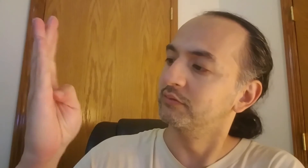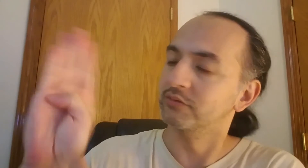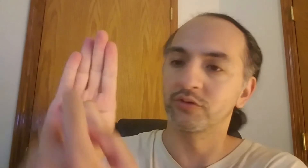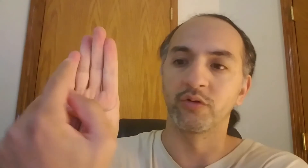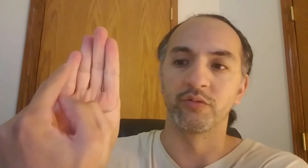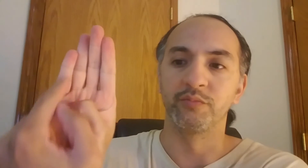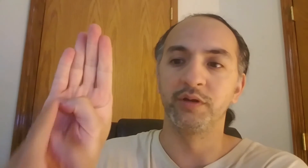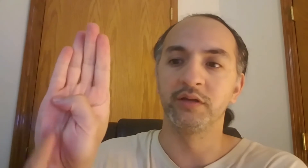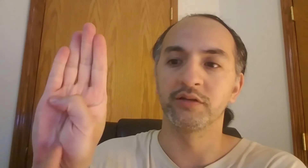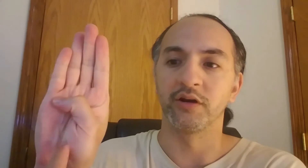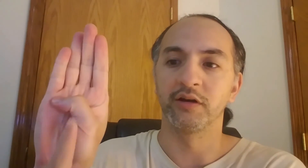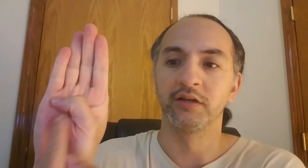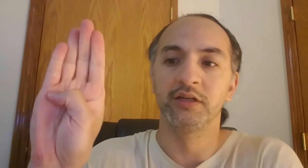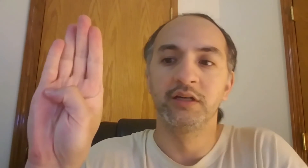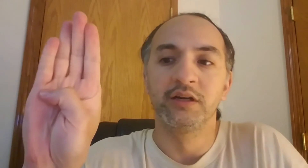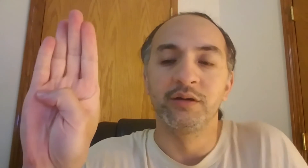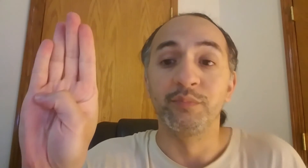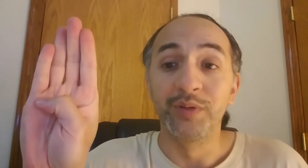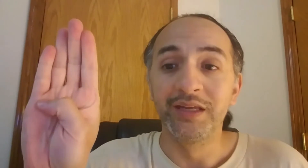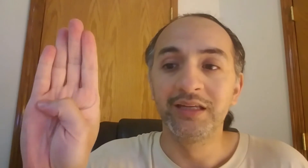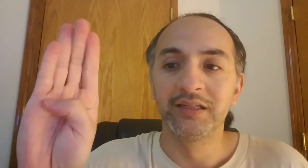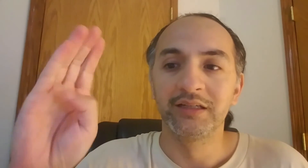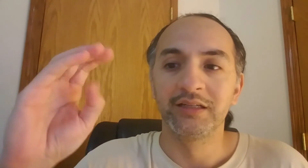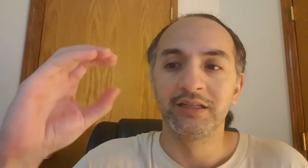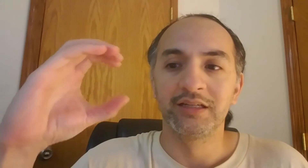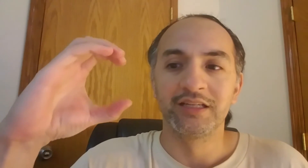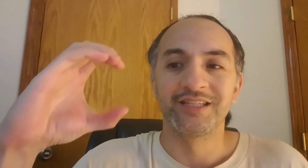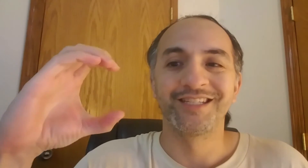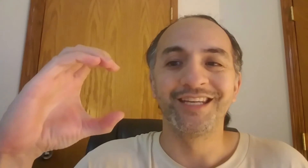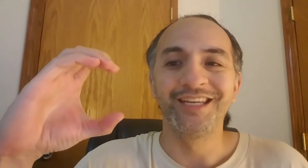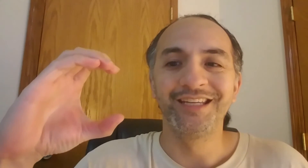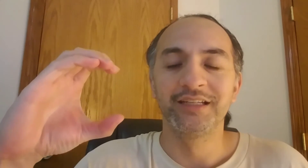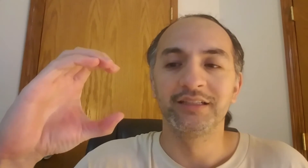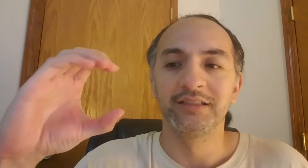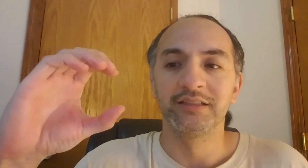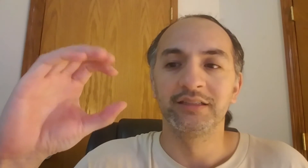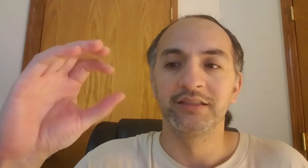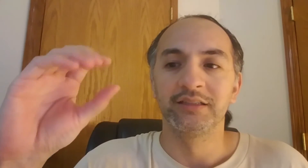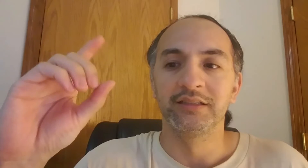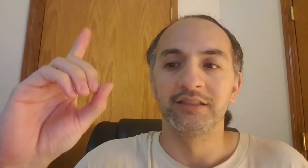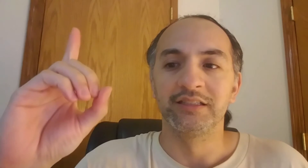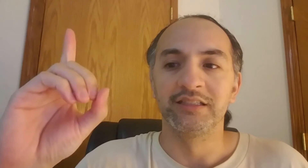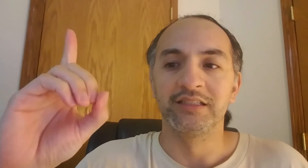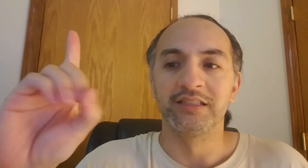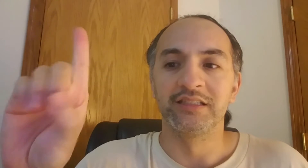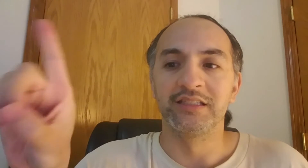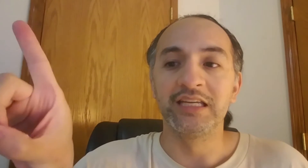Oh, the B, sorry. B, C, D,